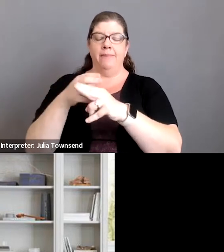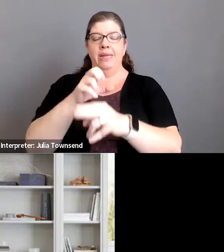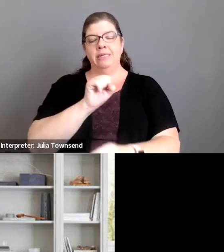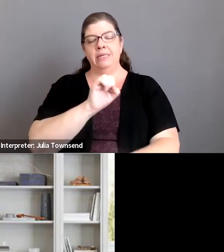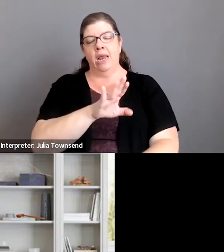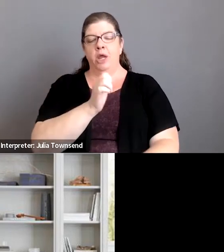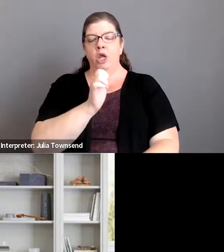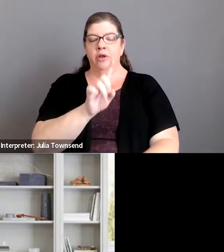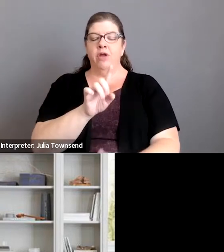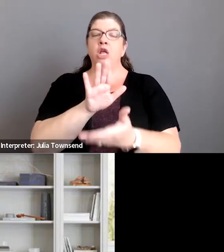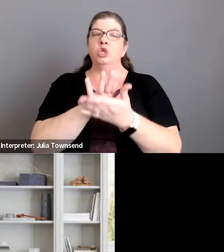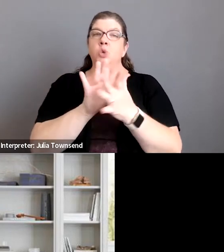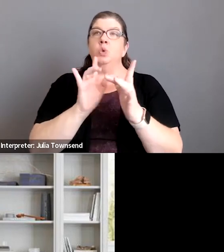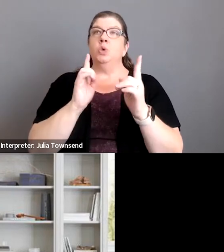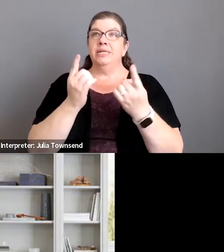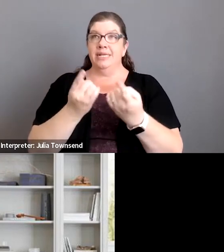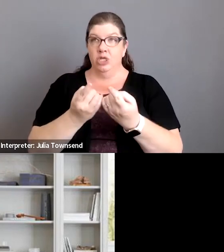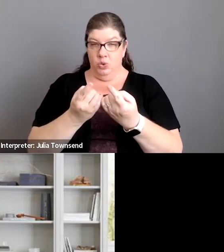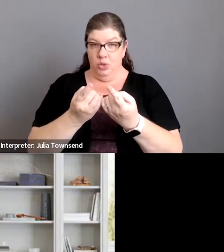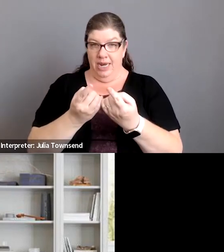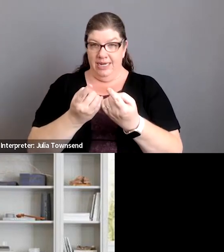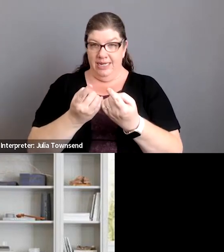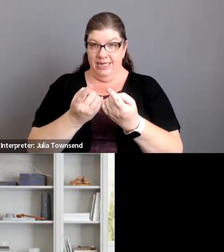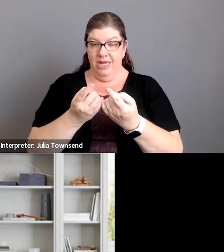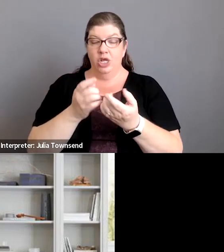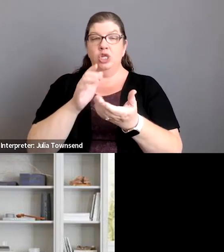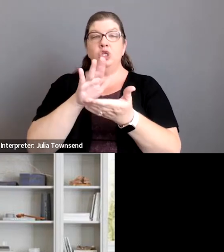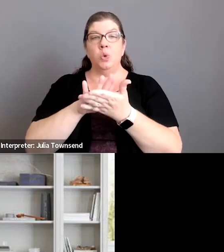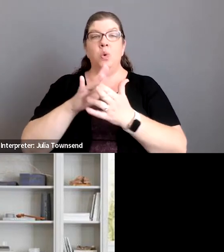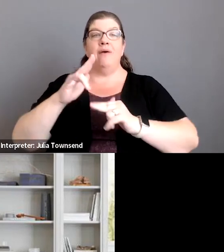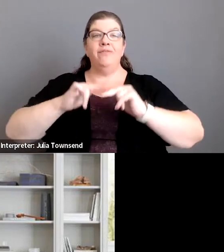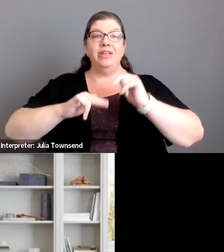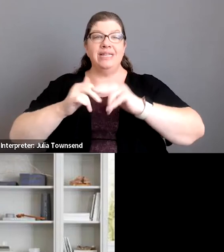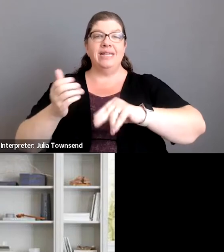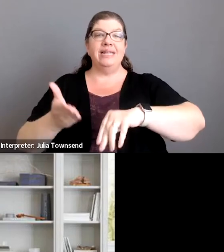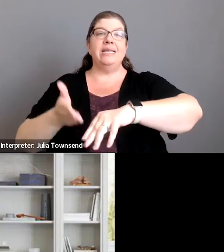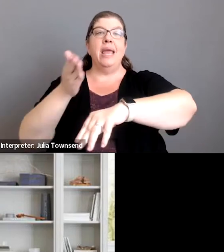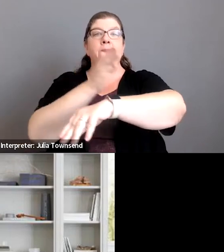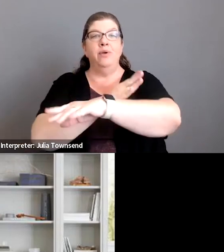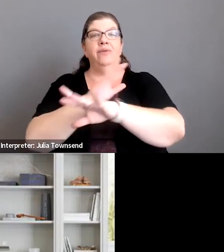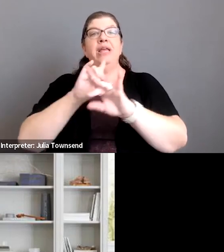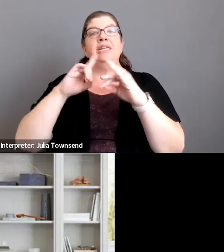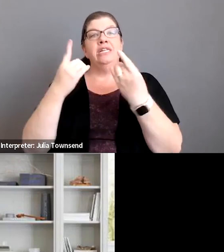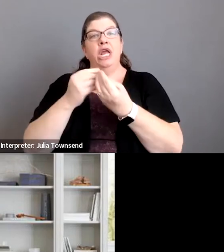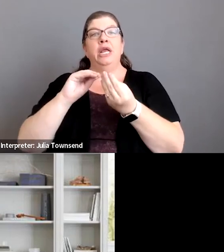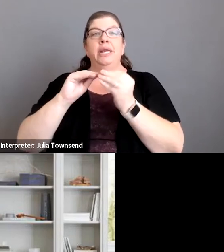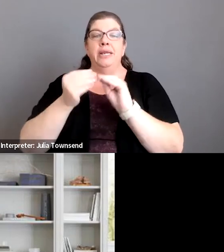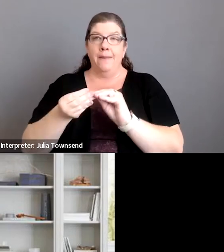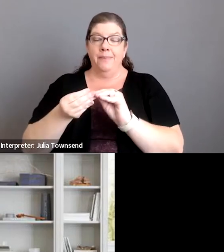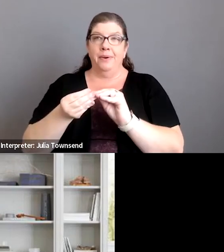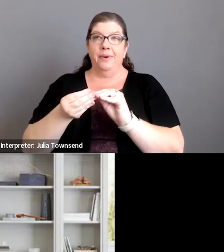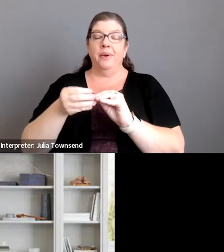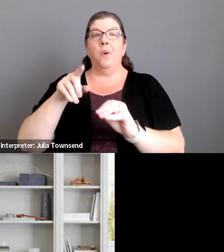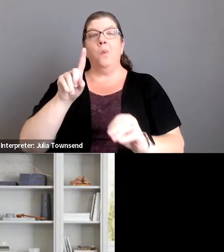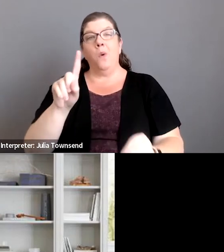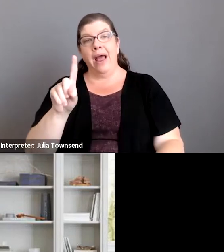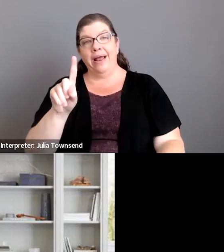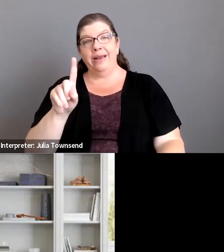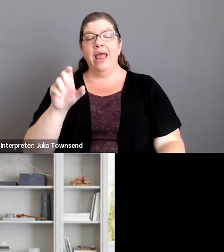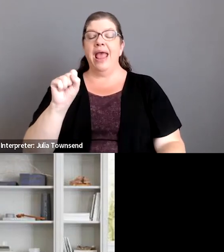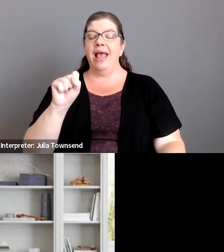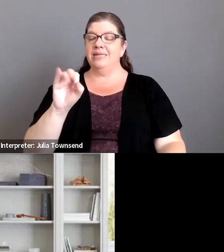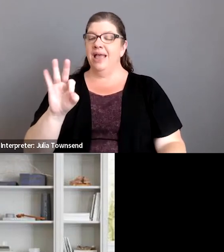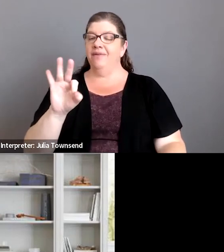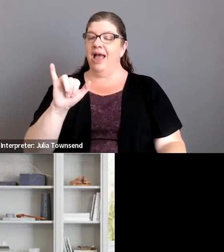santa barbara unified school district um school facilities improvement district number one they sometimes call it